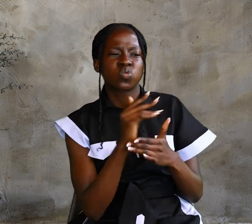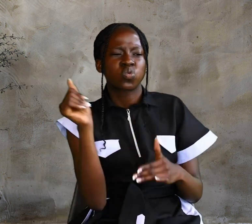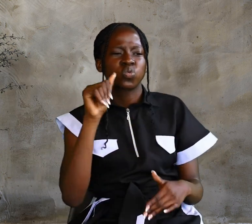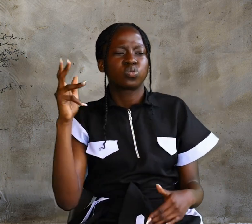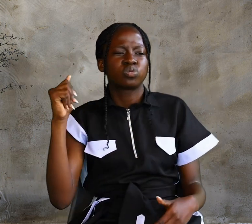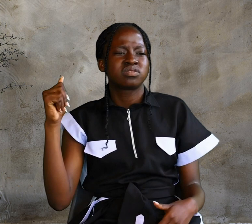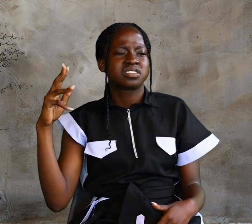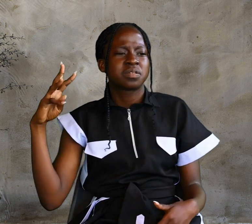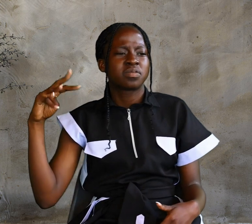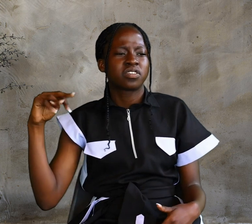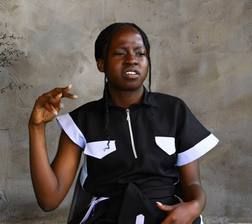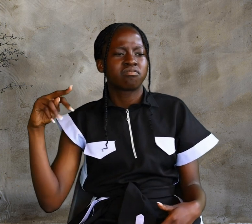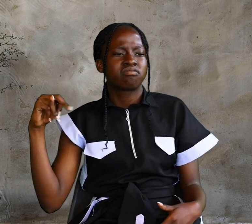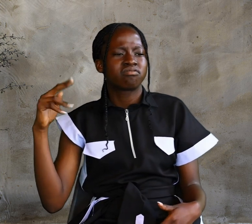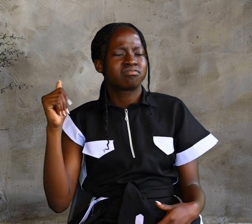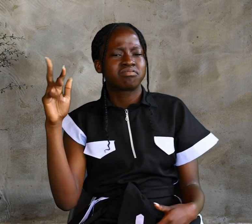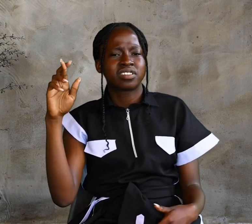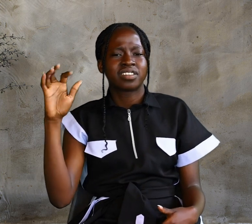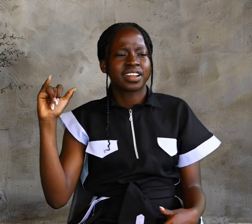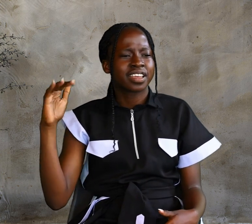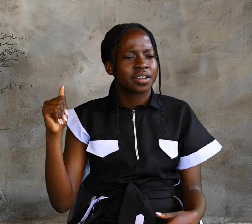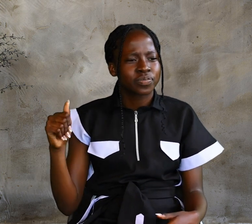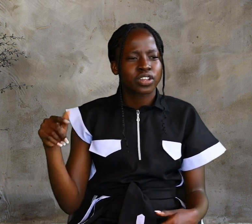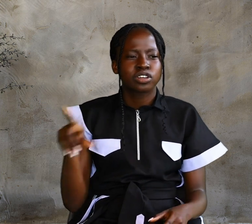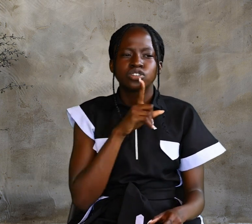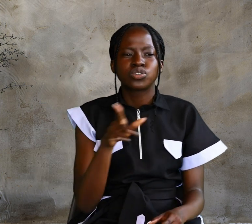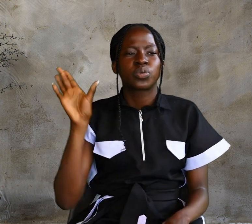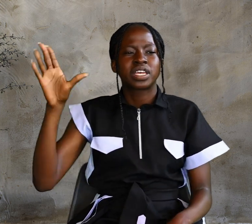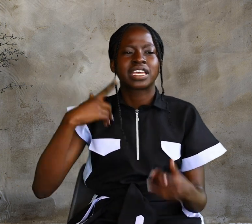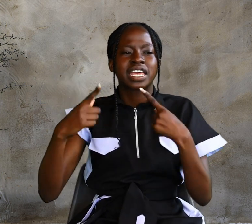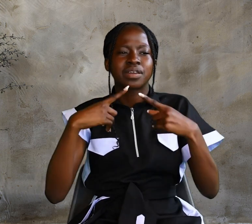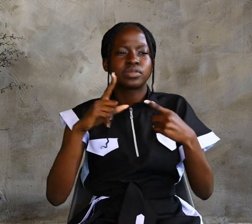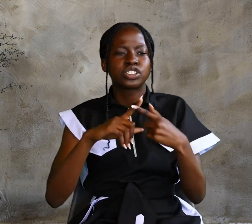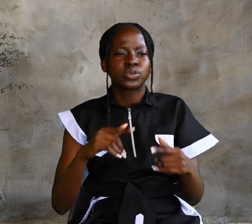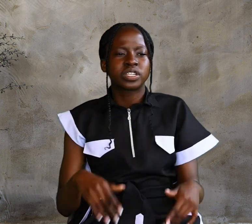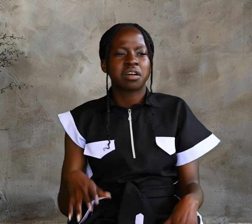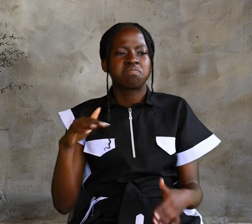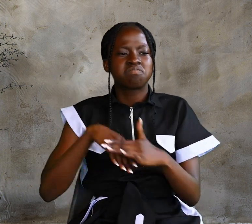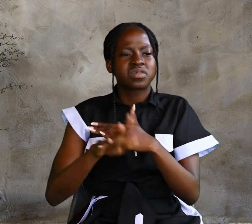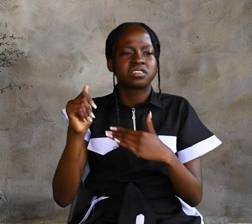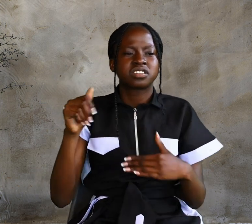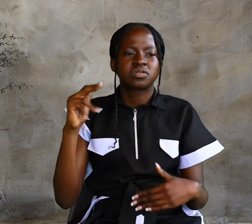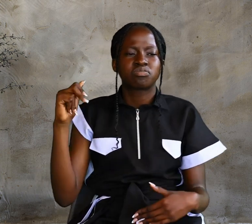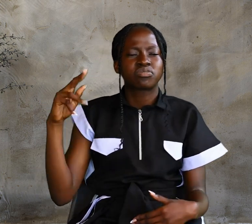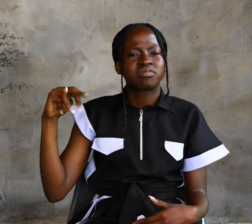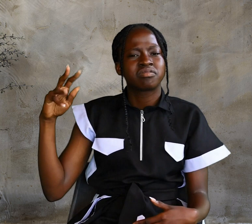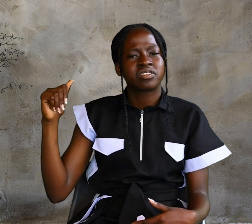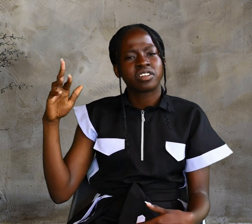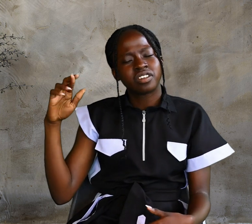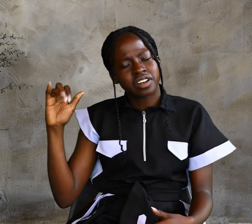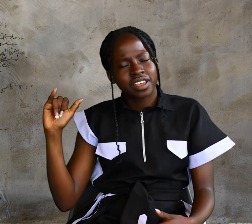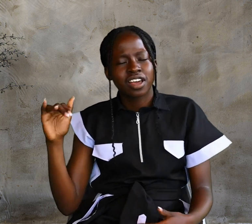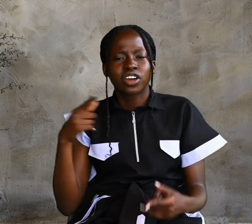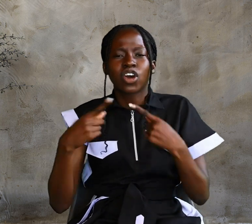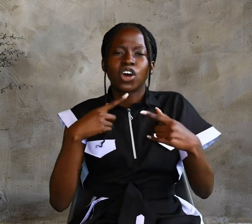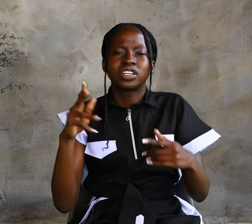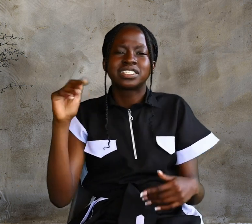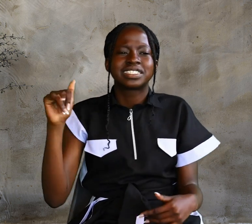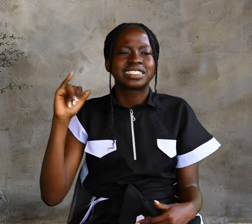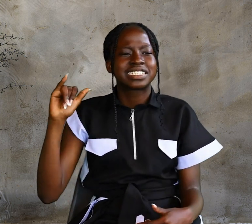through Samaria. So he came to a town in Samaria called Sychar. Near